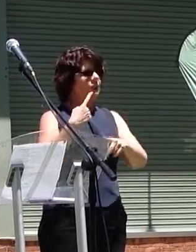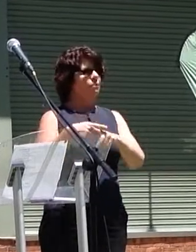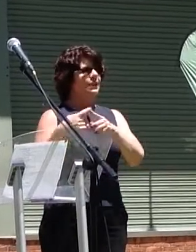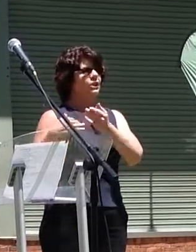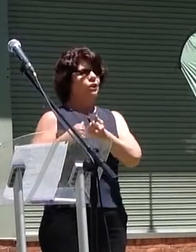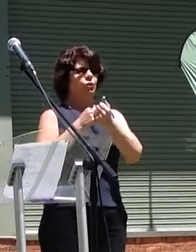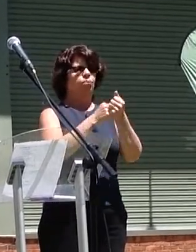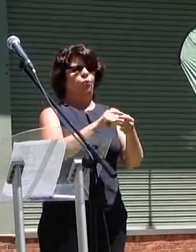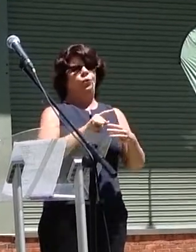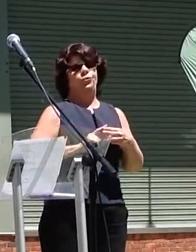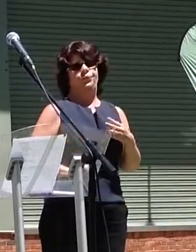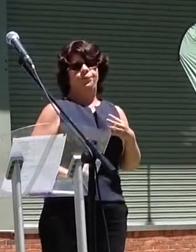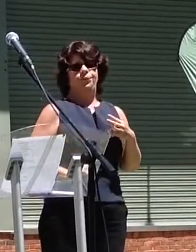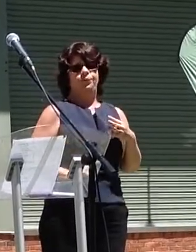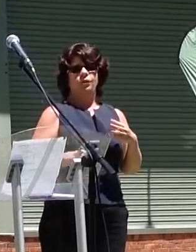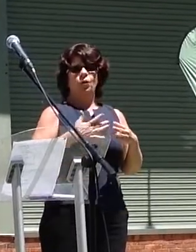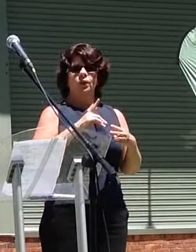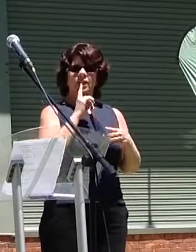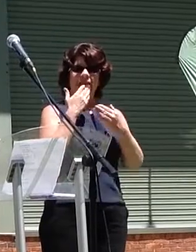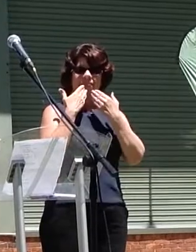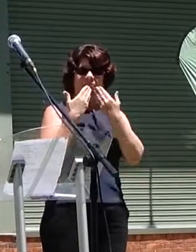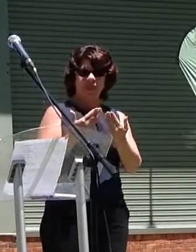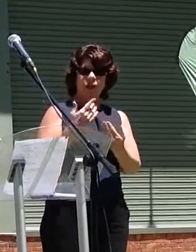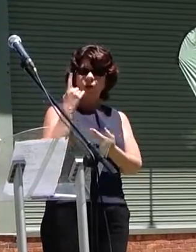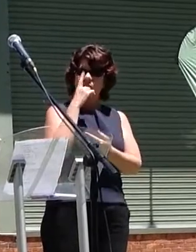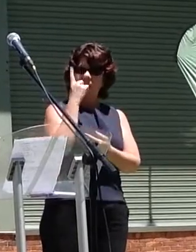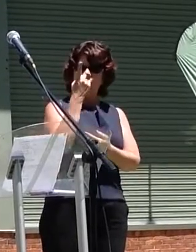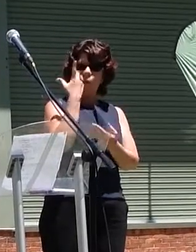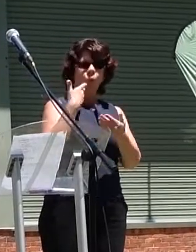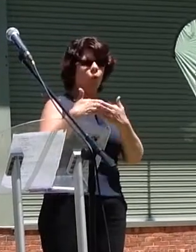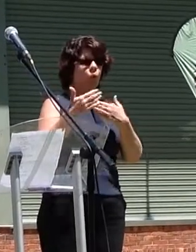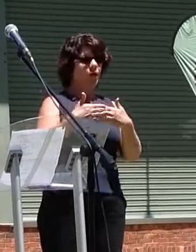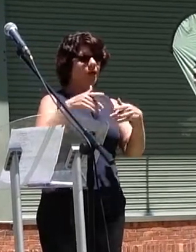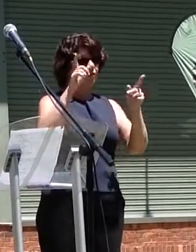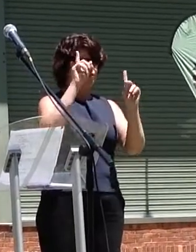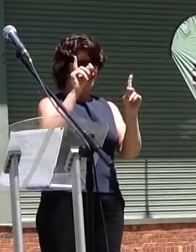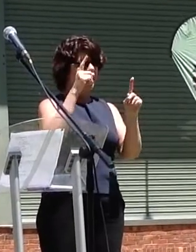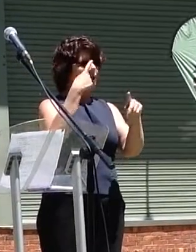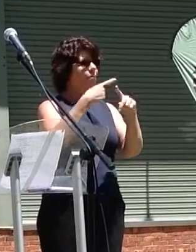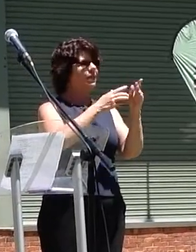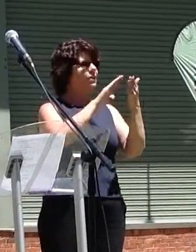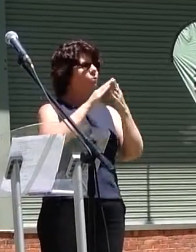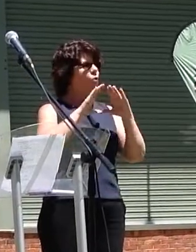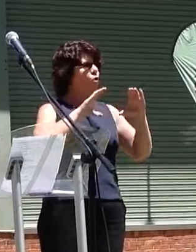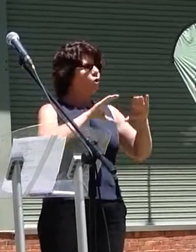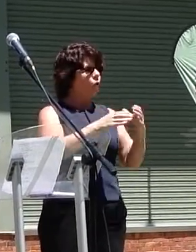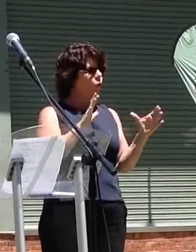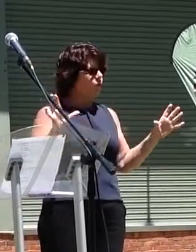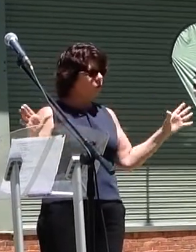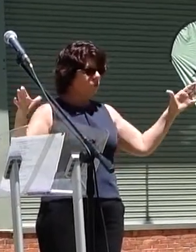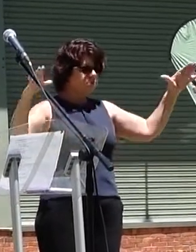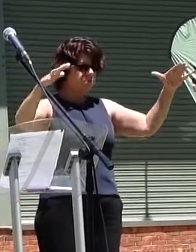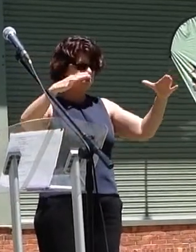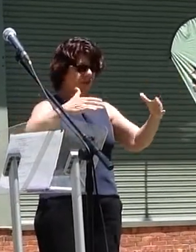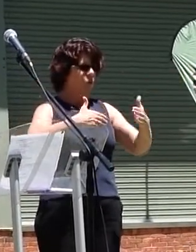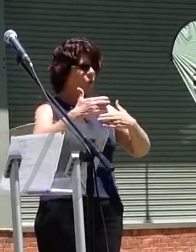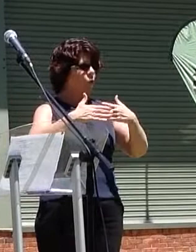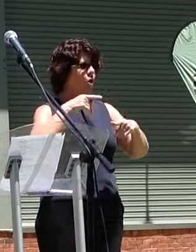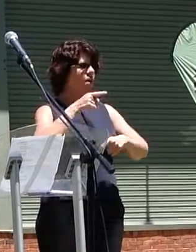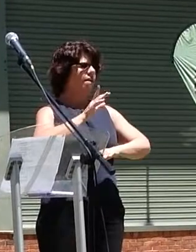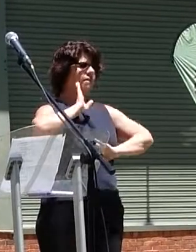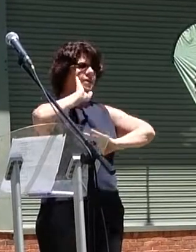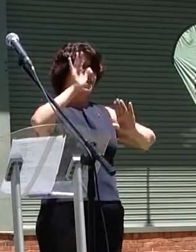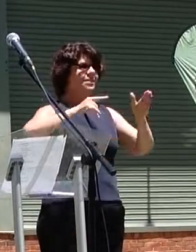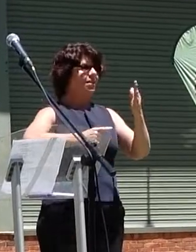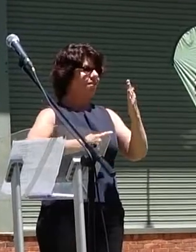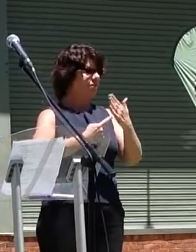So I'd like to thank the organisers and the community groups who have come together to organise this fantastic event. I believe